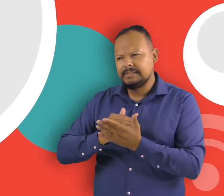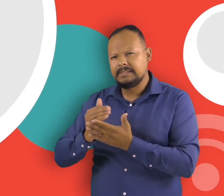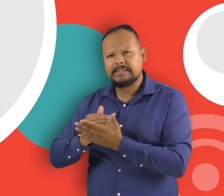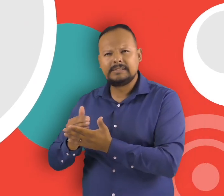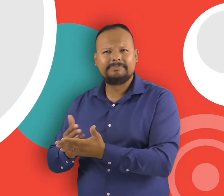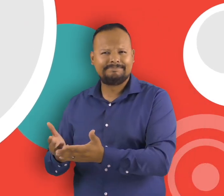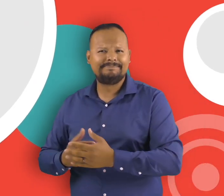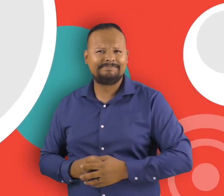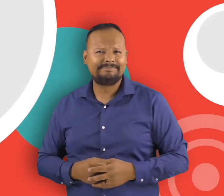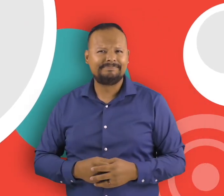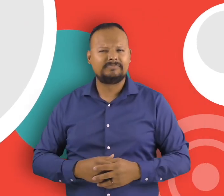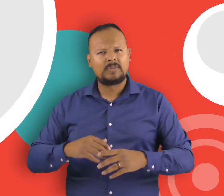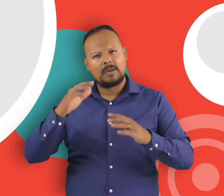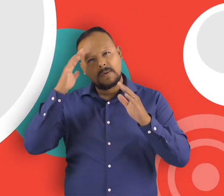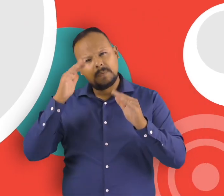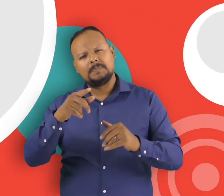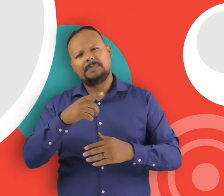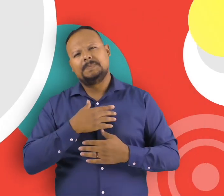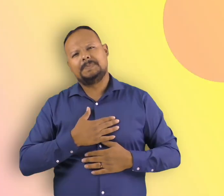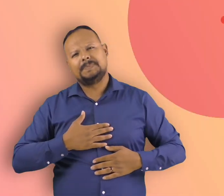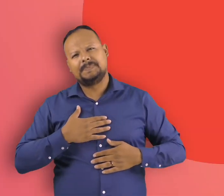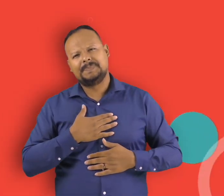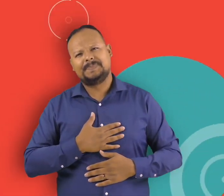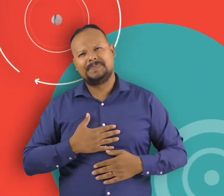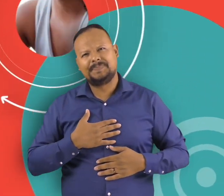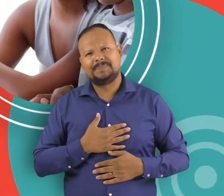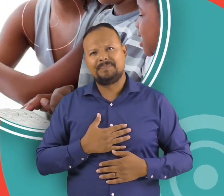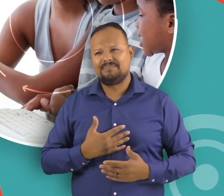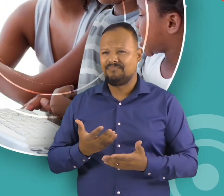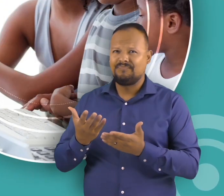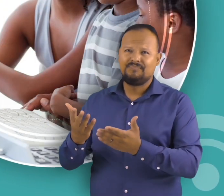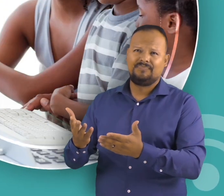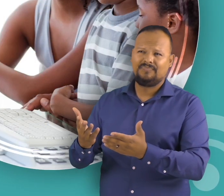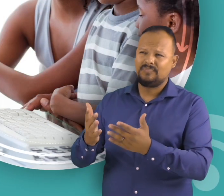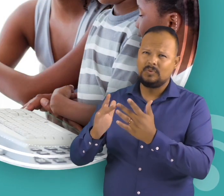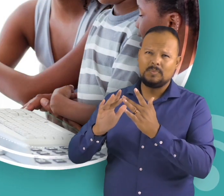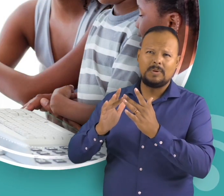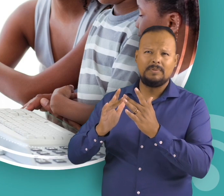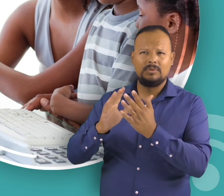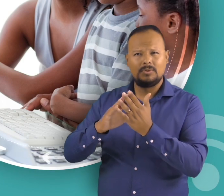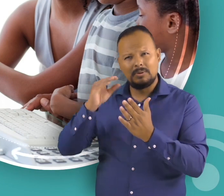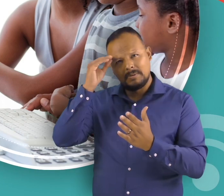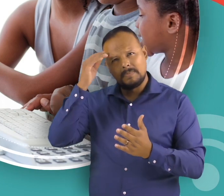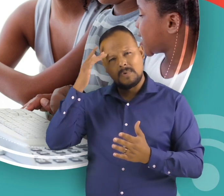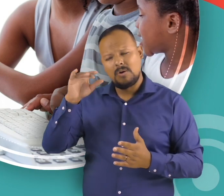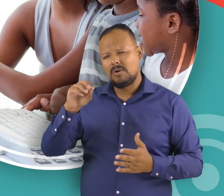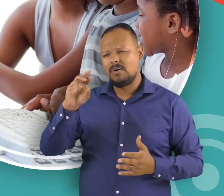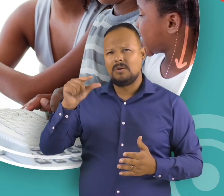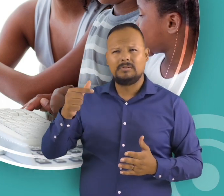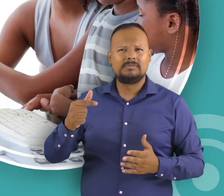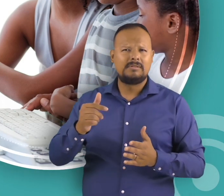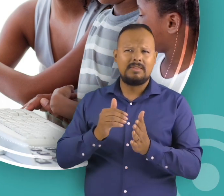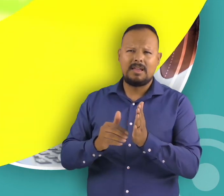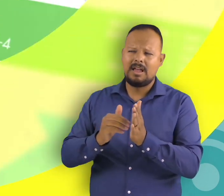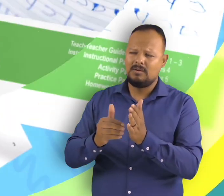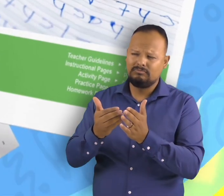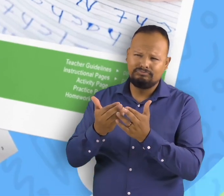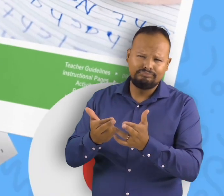fun learning with us visit us at learnbright.org for thousands of free resources and